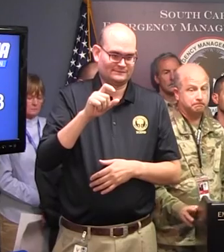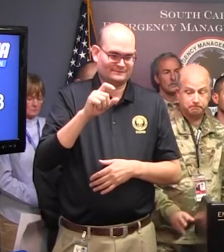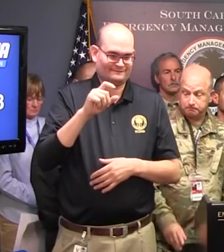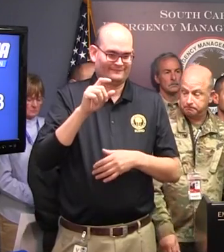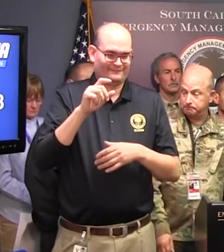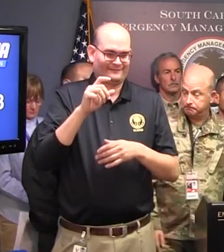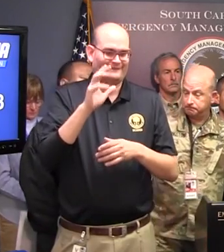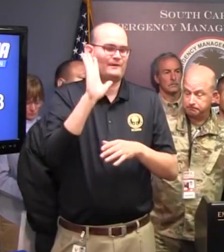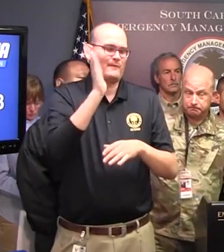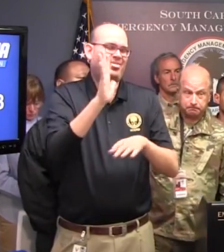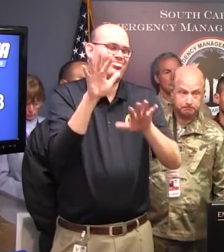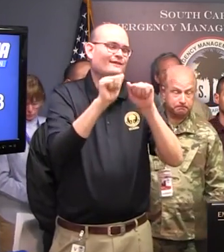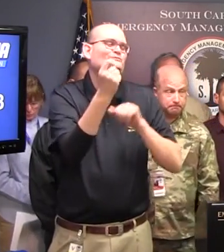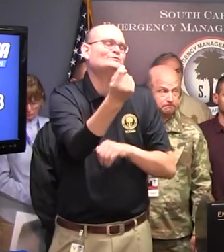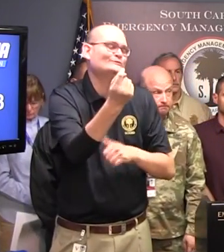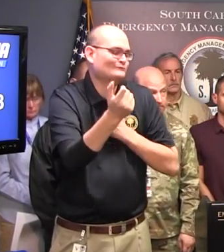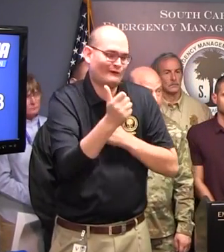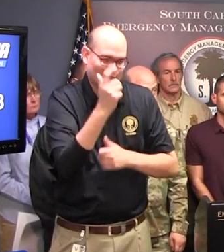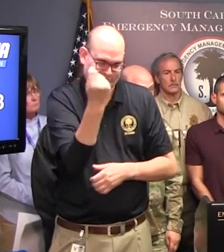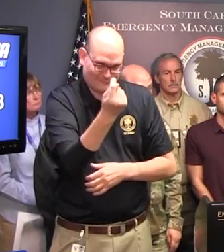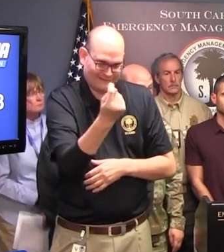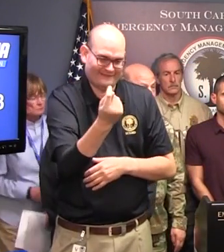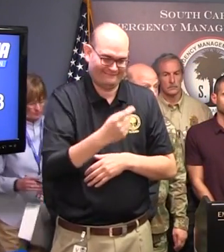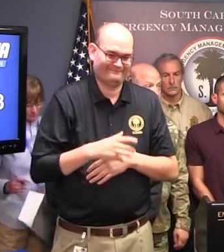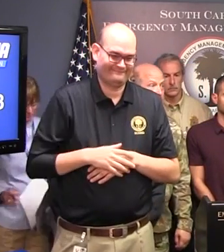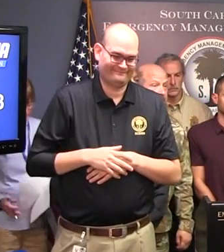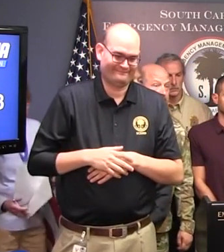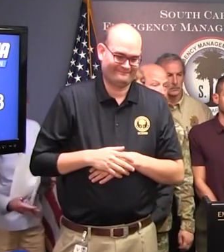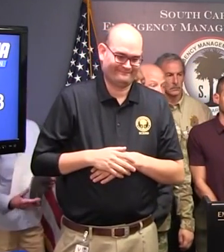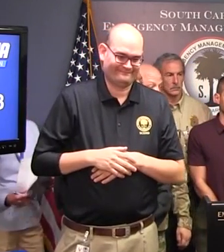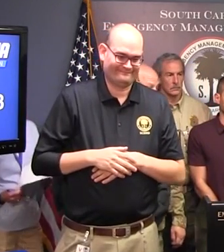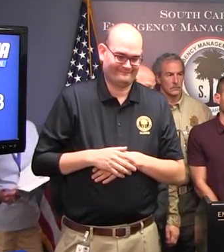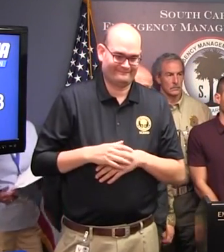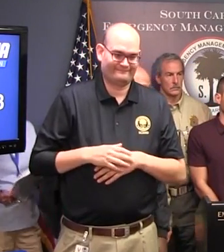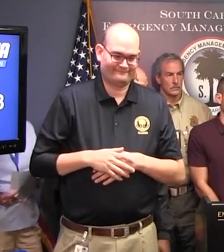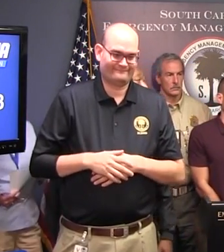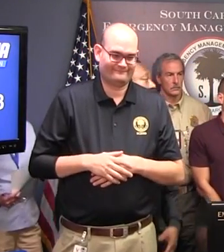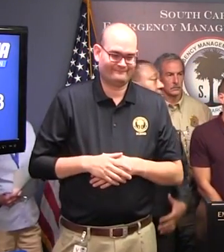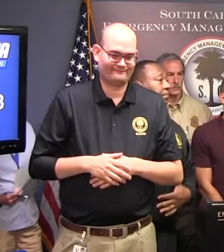Any more questions? Thank you very much. Thank you, Mr. Scott.